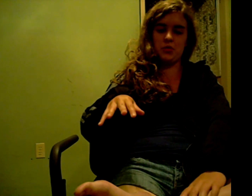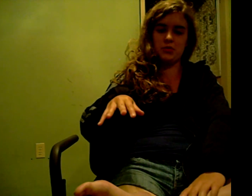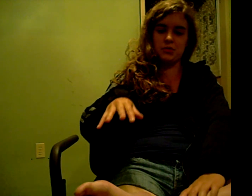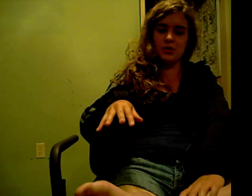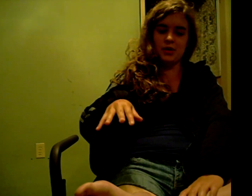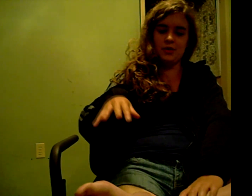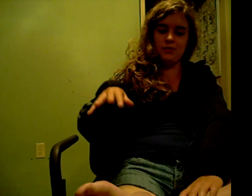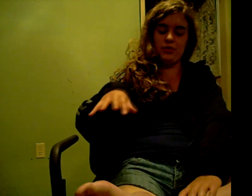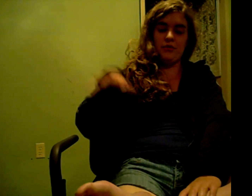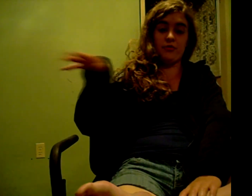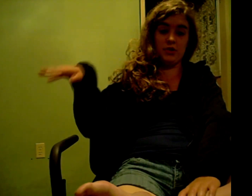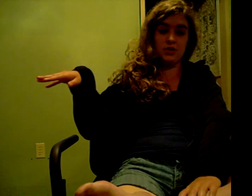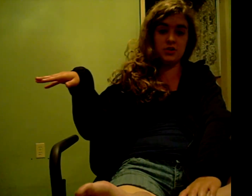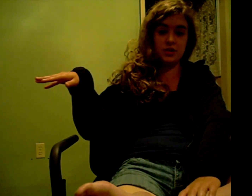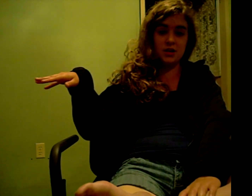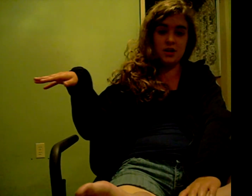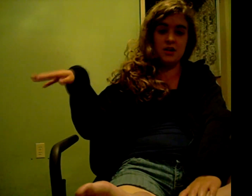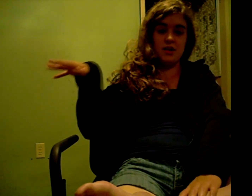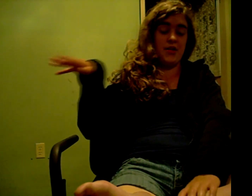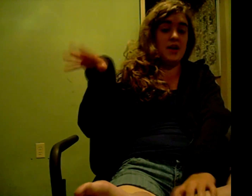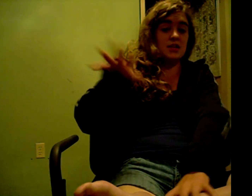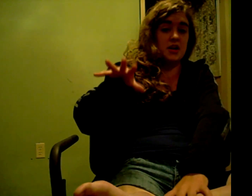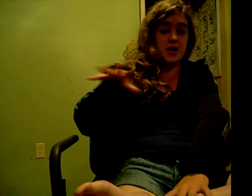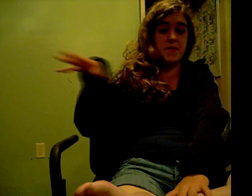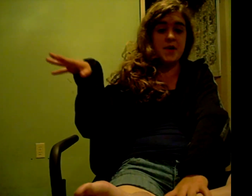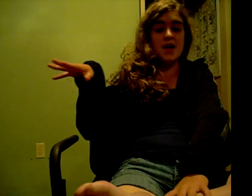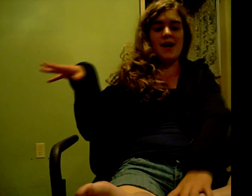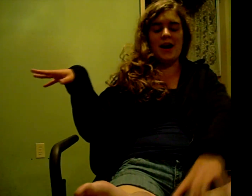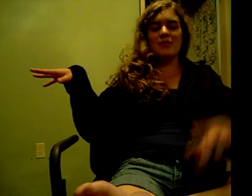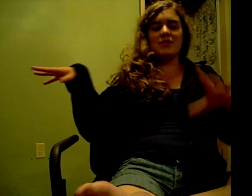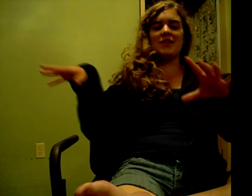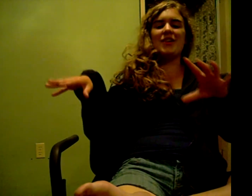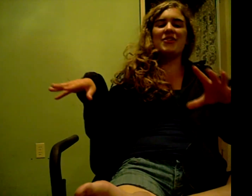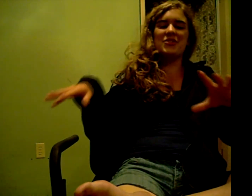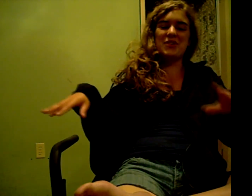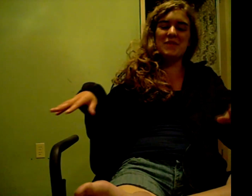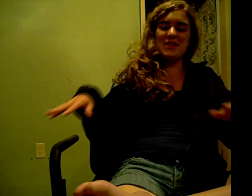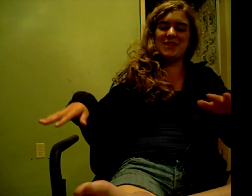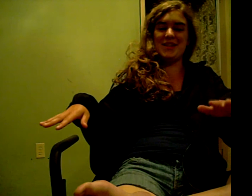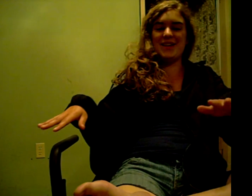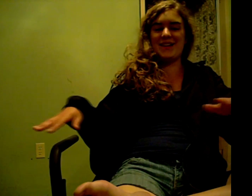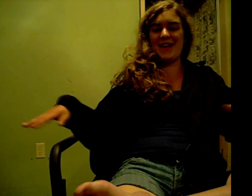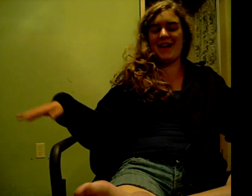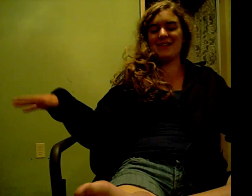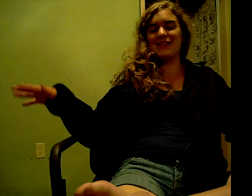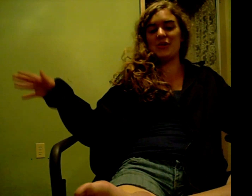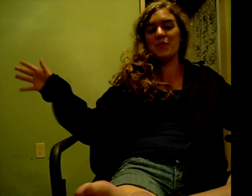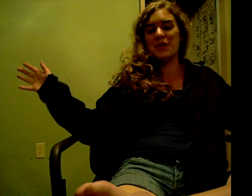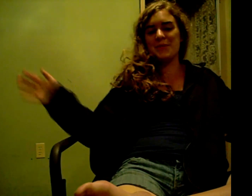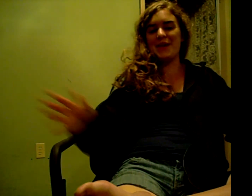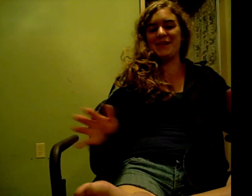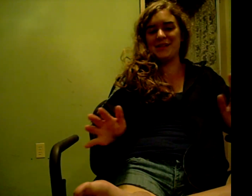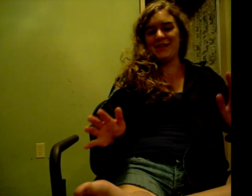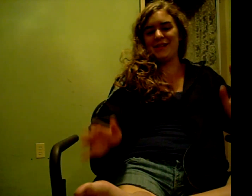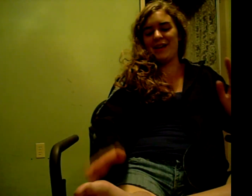with the fridge. Now that time, I was extremely sick and had so many medicines that,